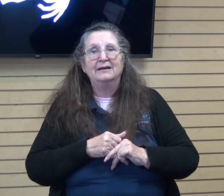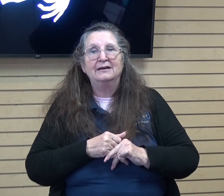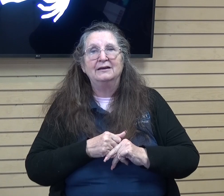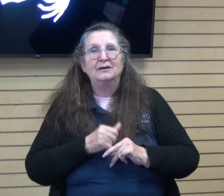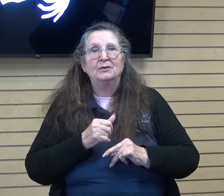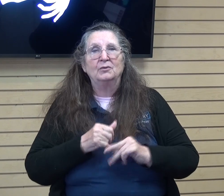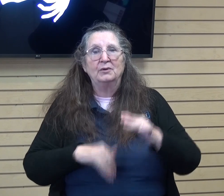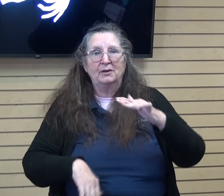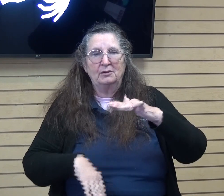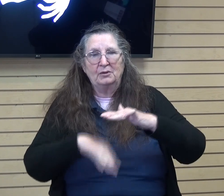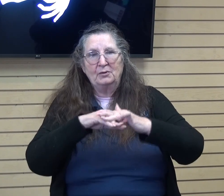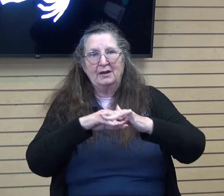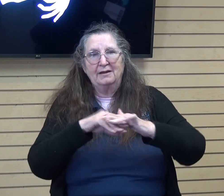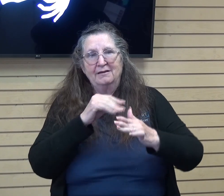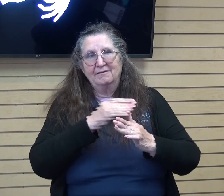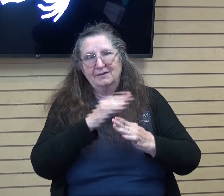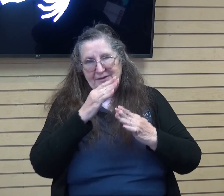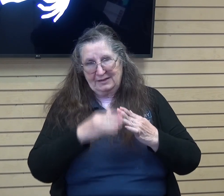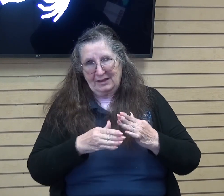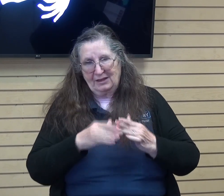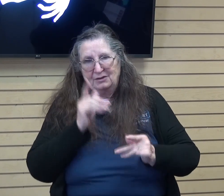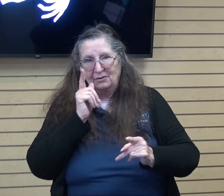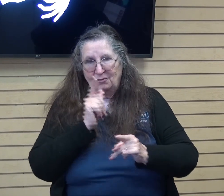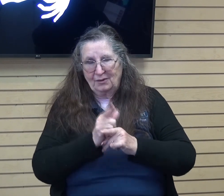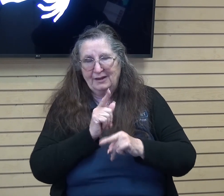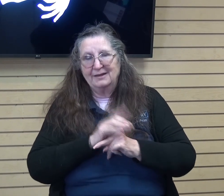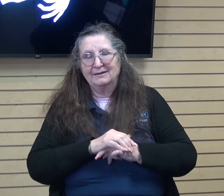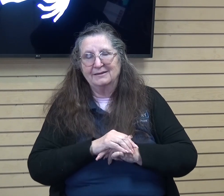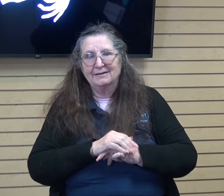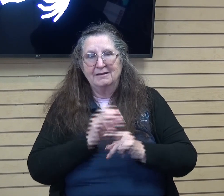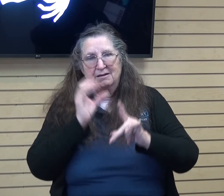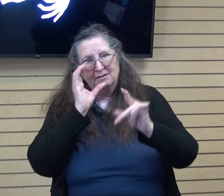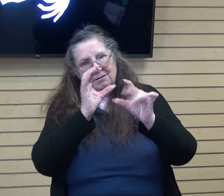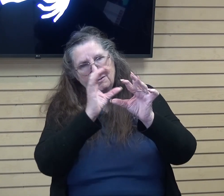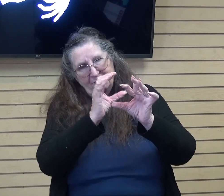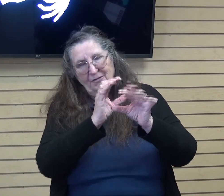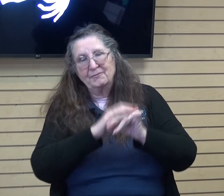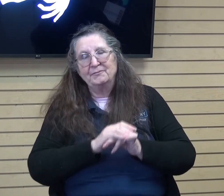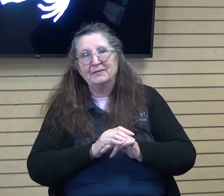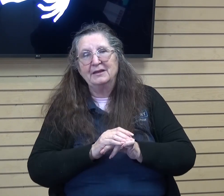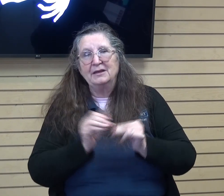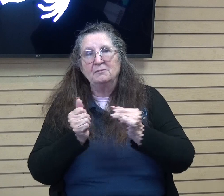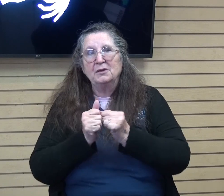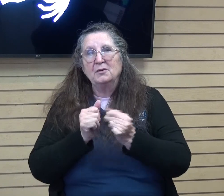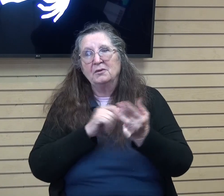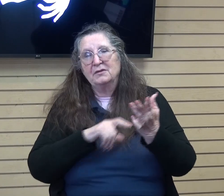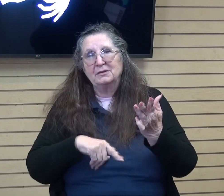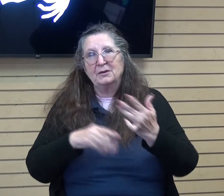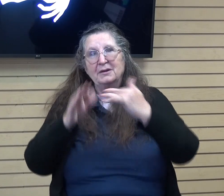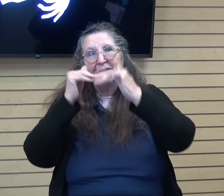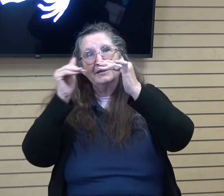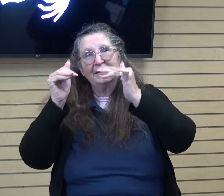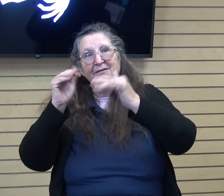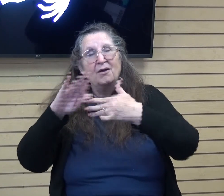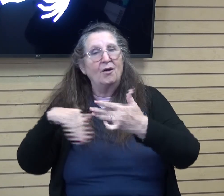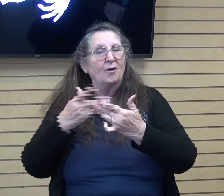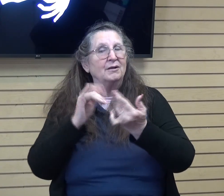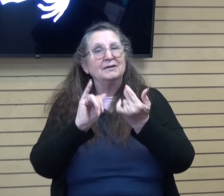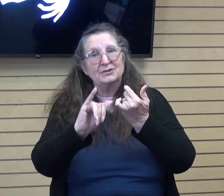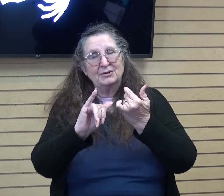to that end point you know that we're our goal you know and that's to be with the lord in heaven for all eternity and